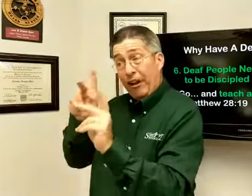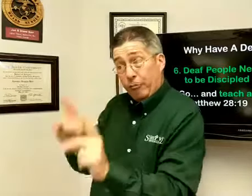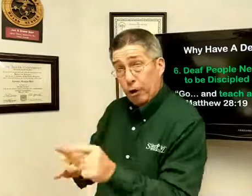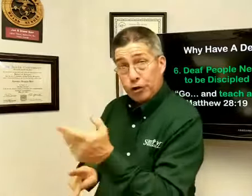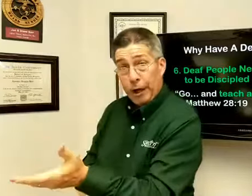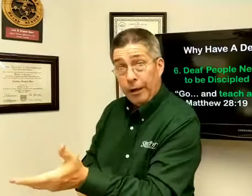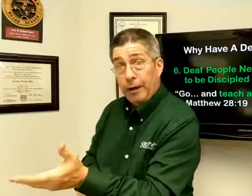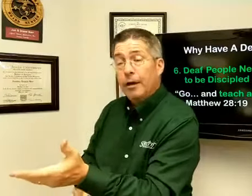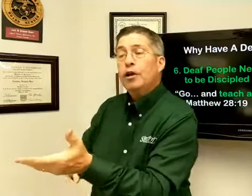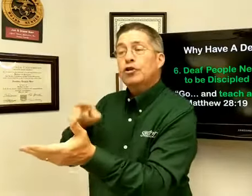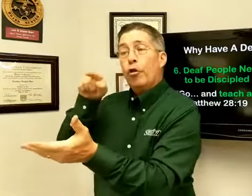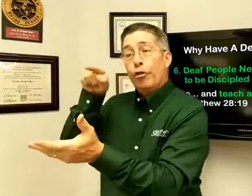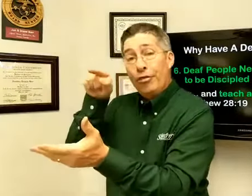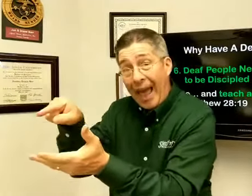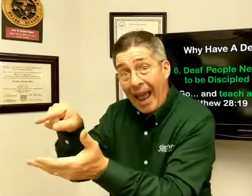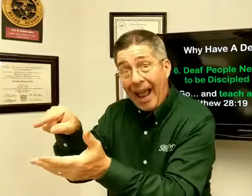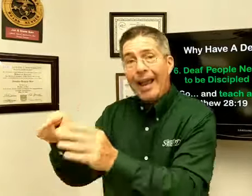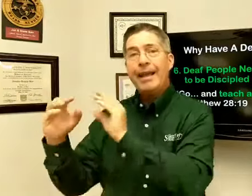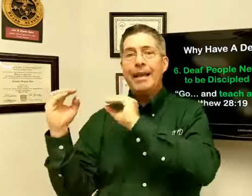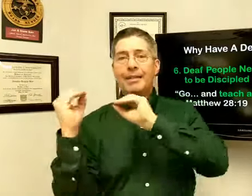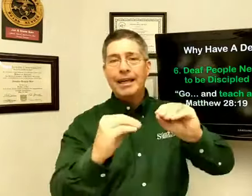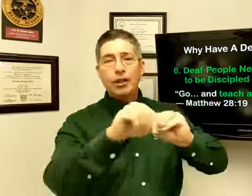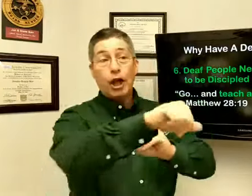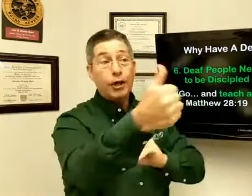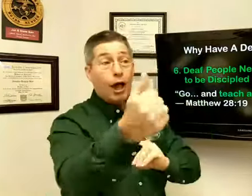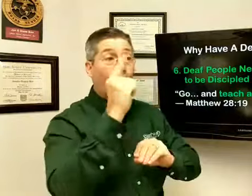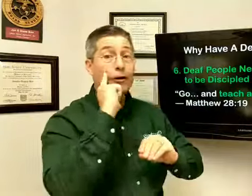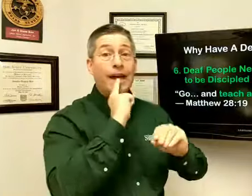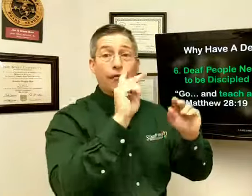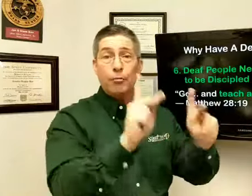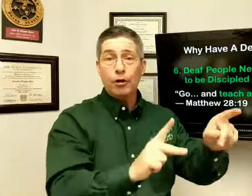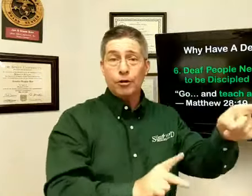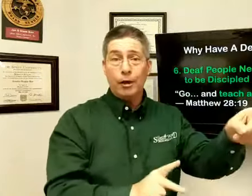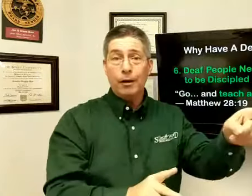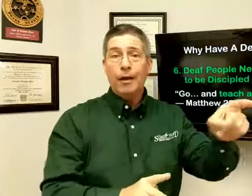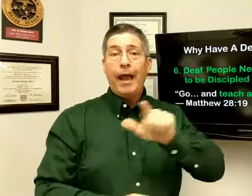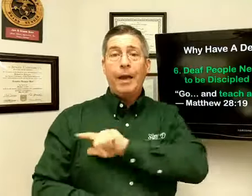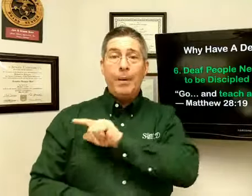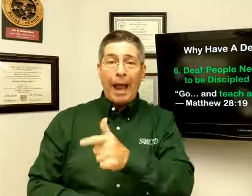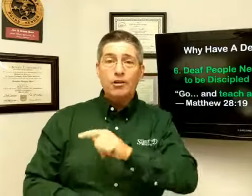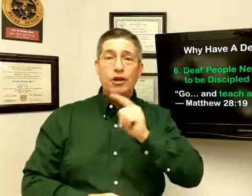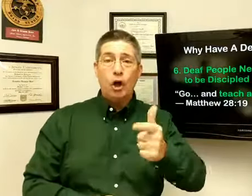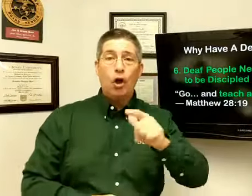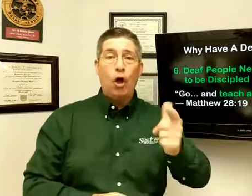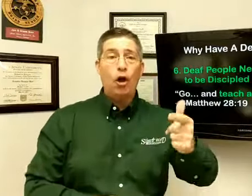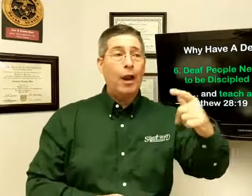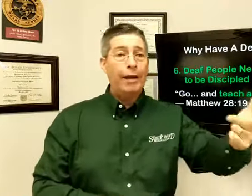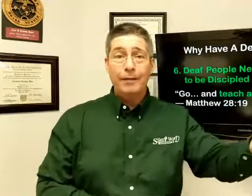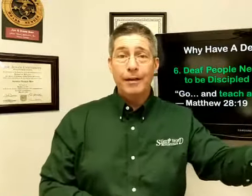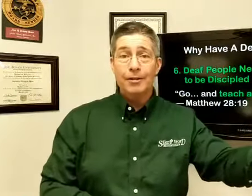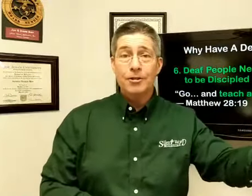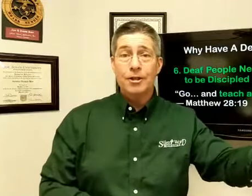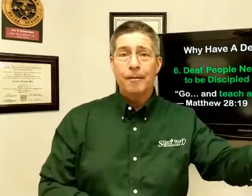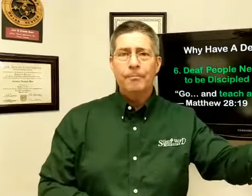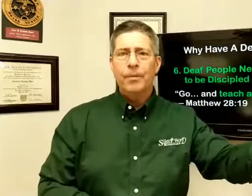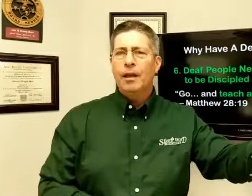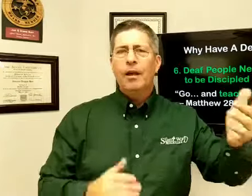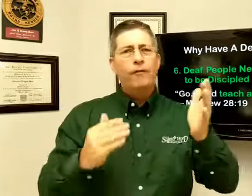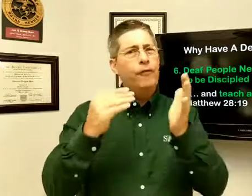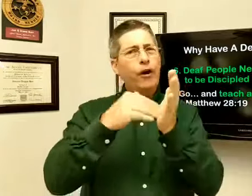person so they can teach another deaf person and pass it along like this. Very